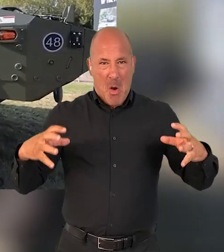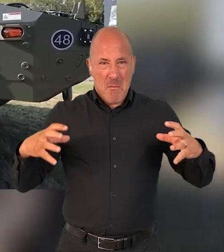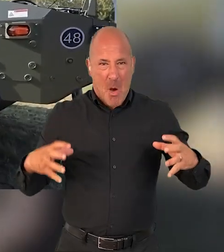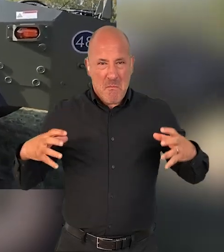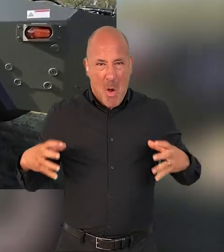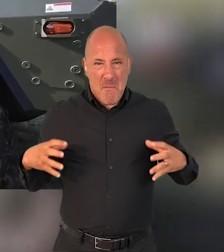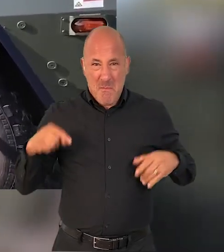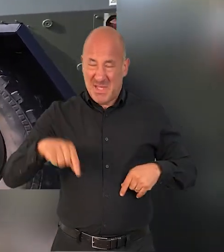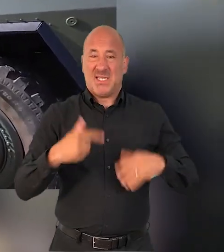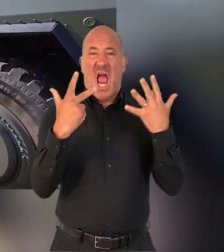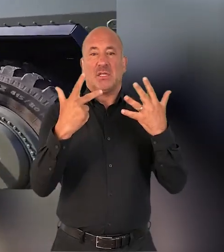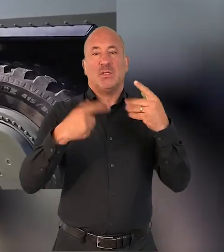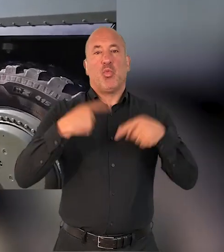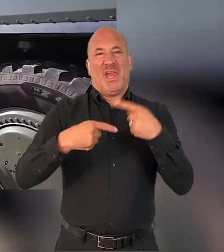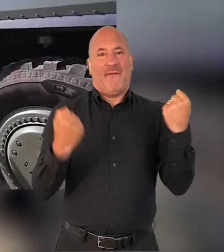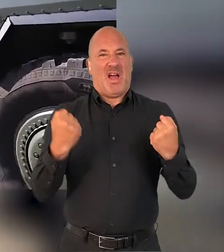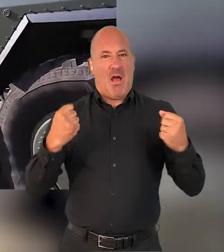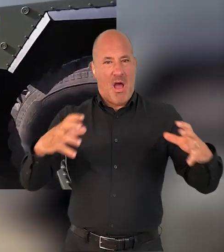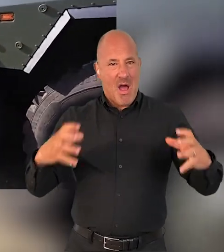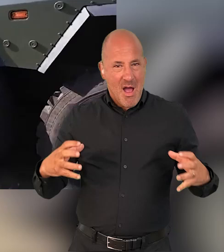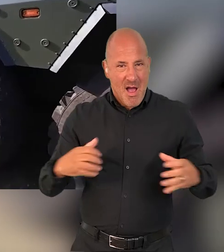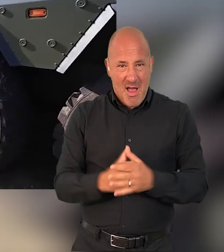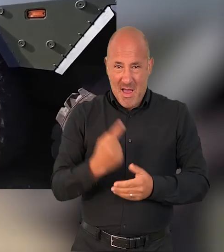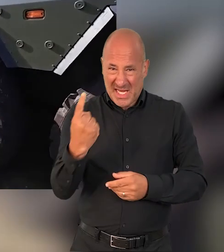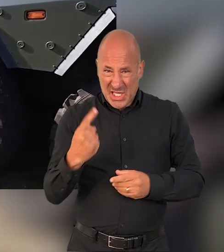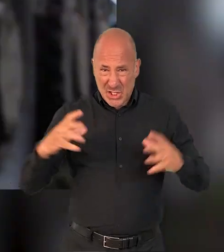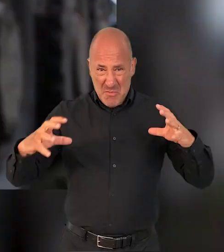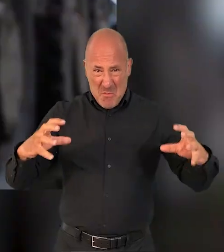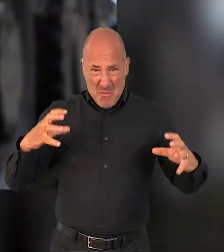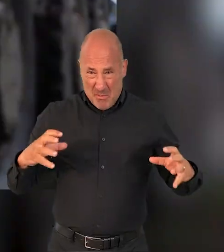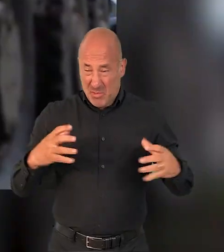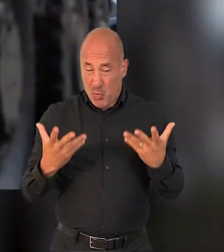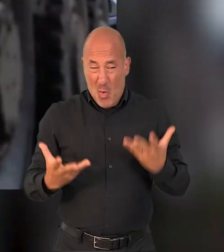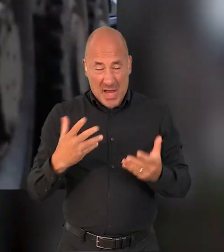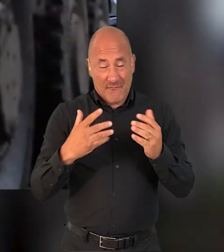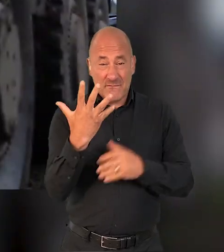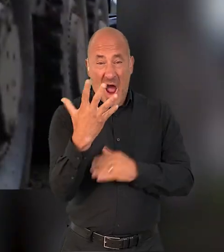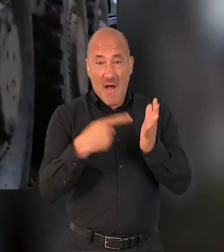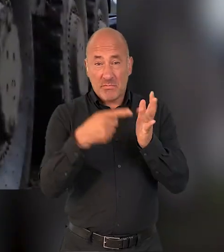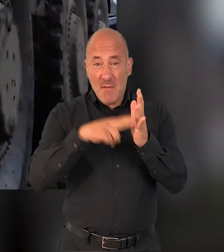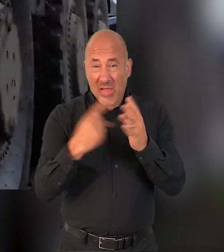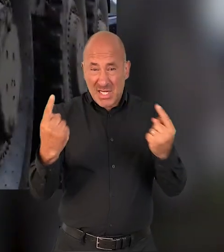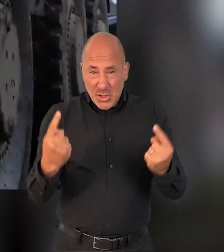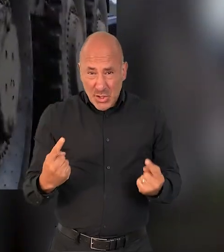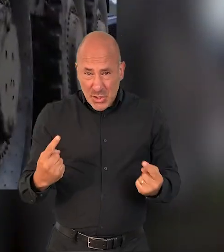see here we have eight wheels. This is an eight wheeled vehicle. Each of these wheel stations can take up to five tonnes.